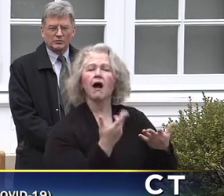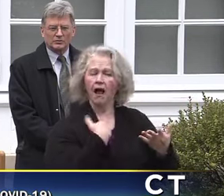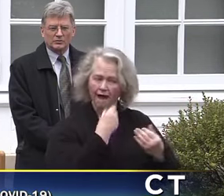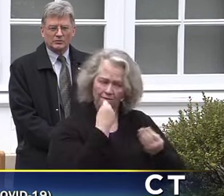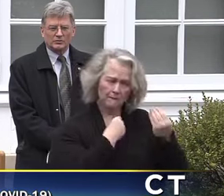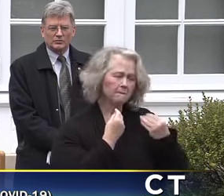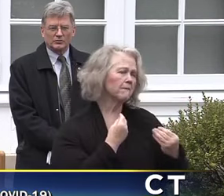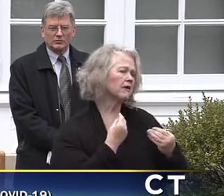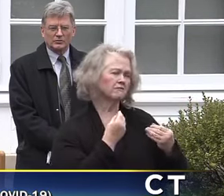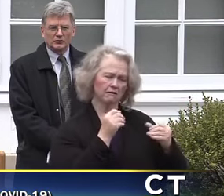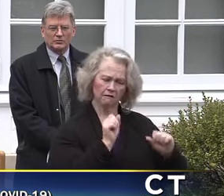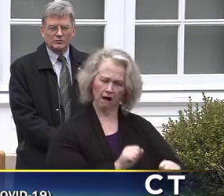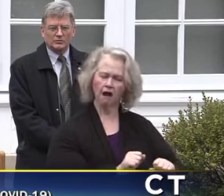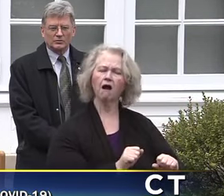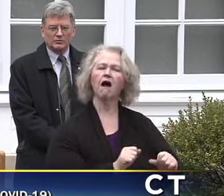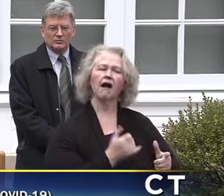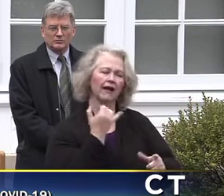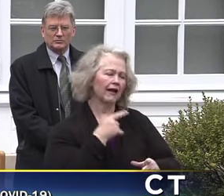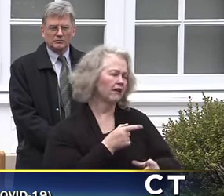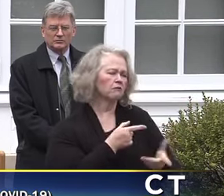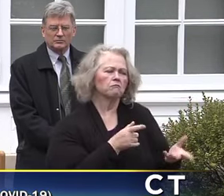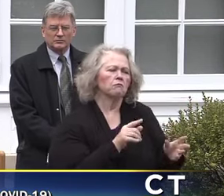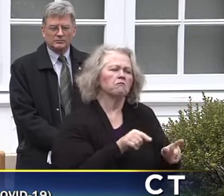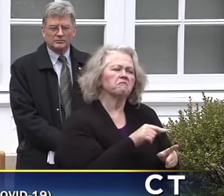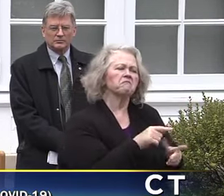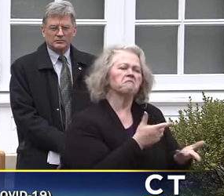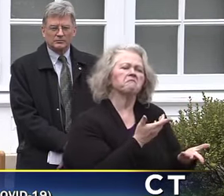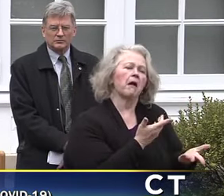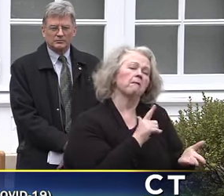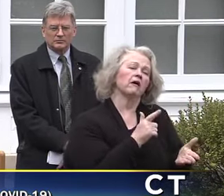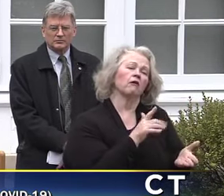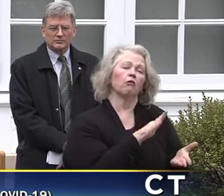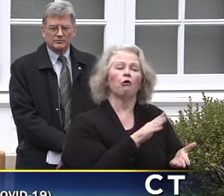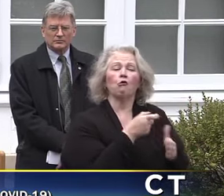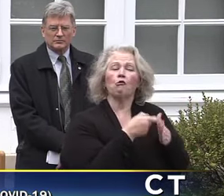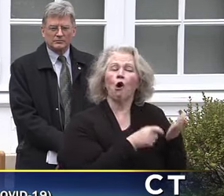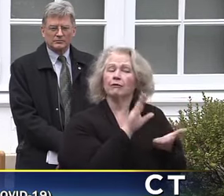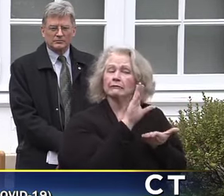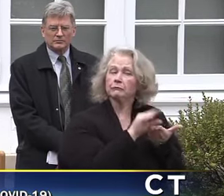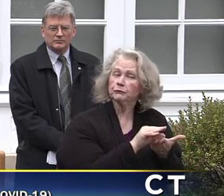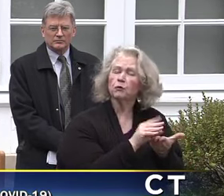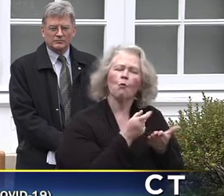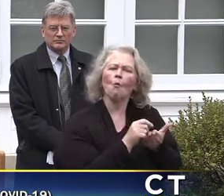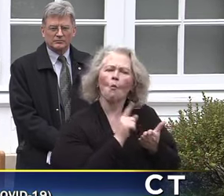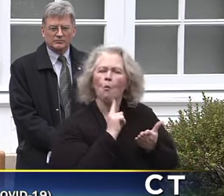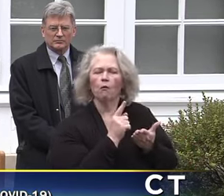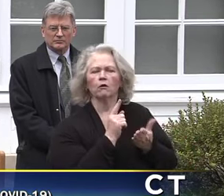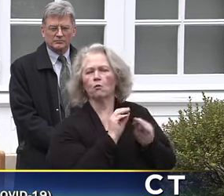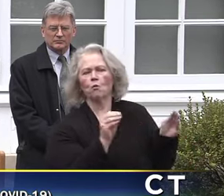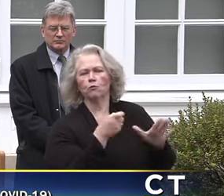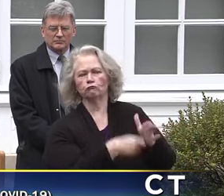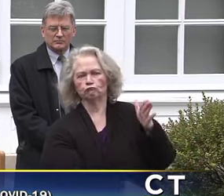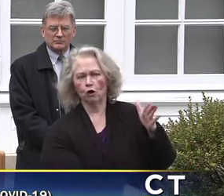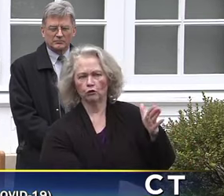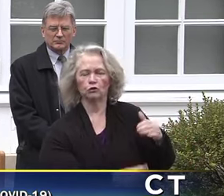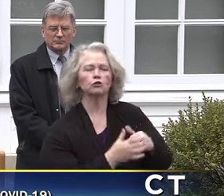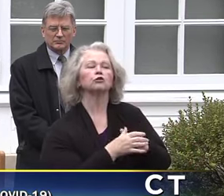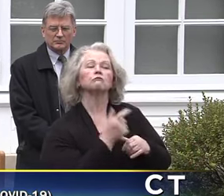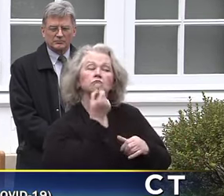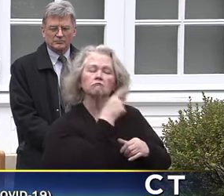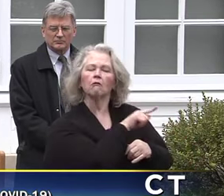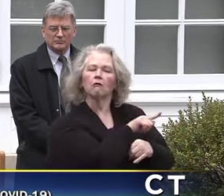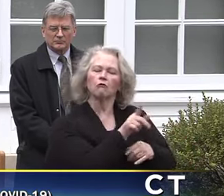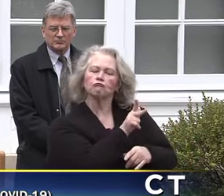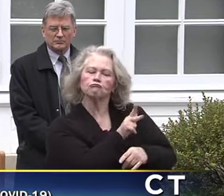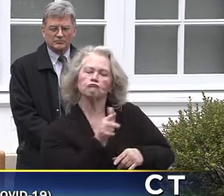those who have, you know, zero cost or discounted meal plans. They'll be able to continue to be covered in a drive-by way,